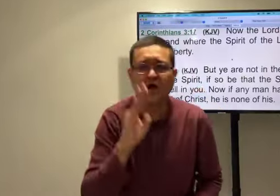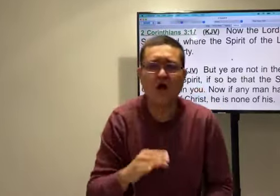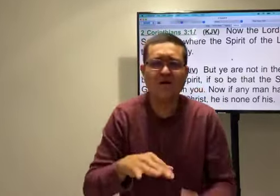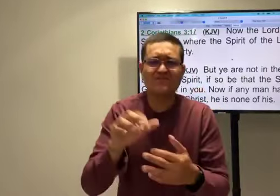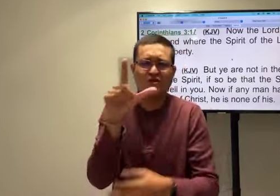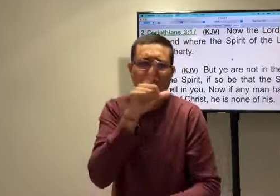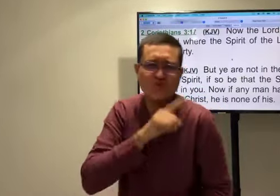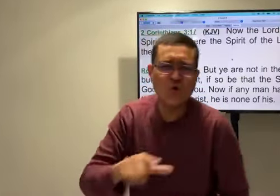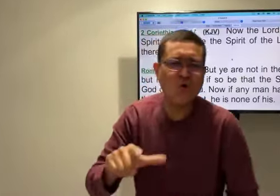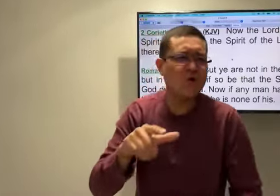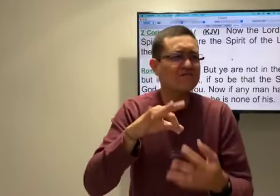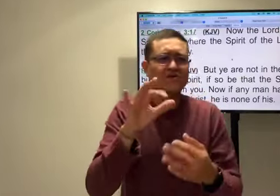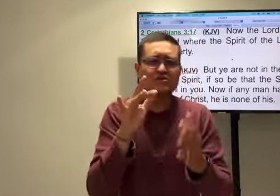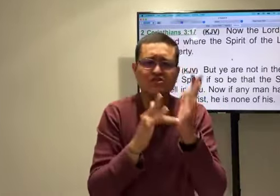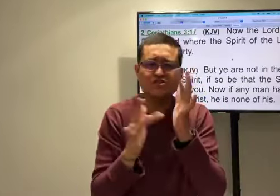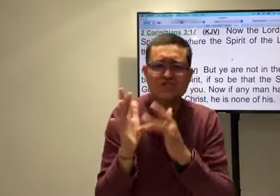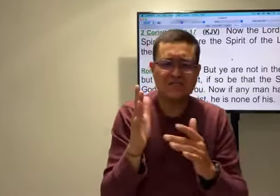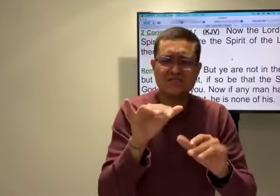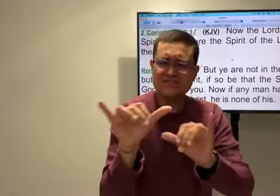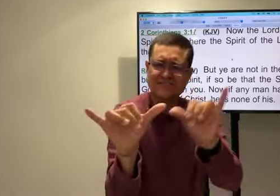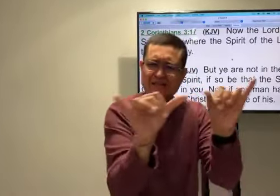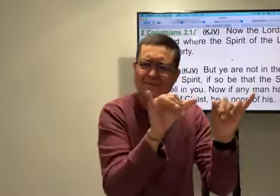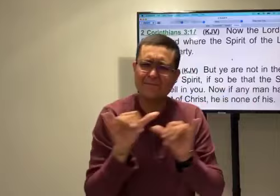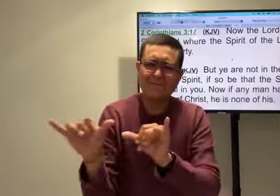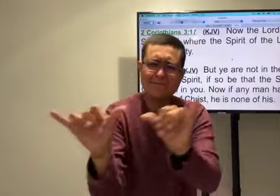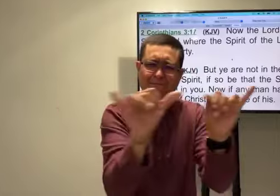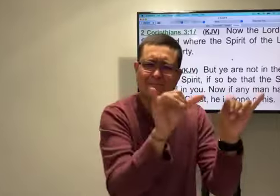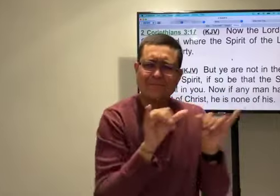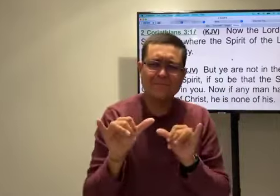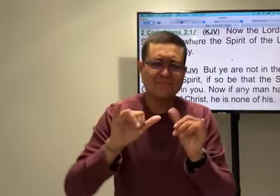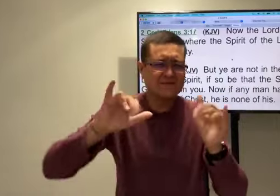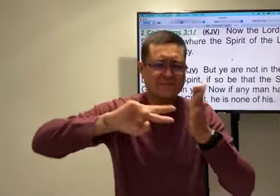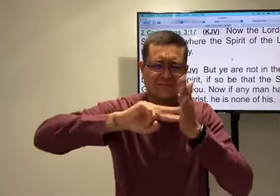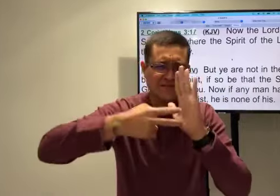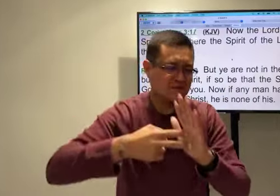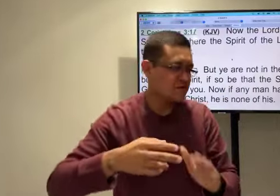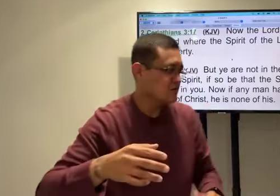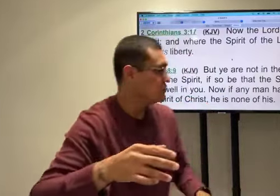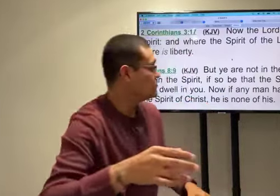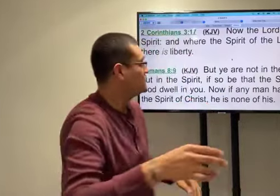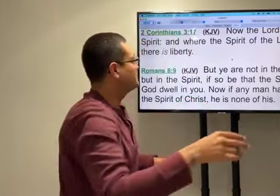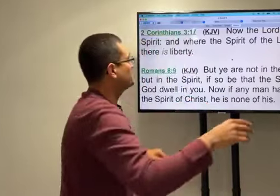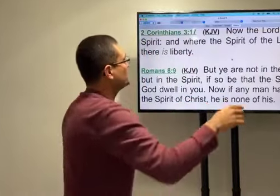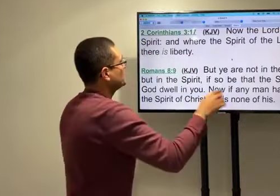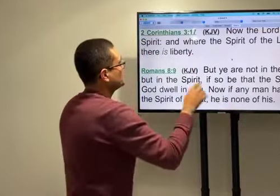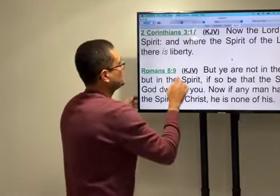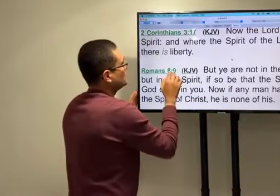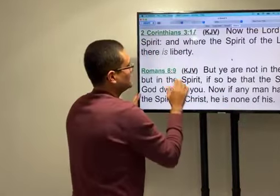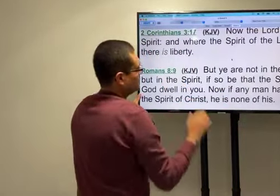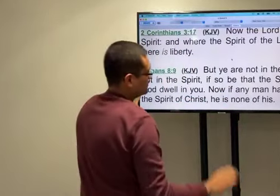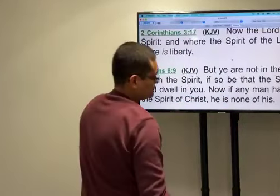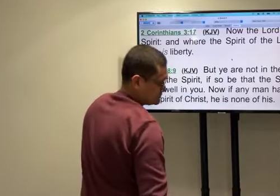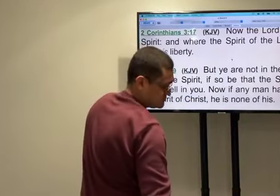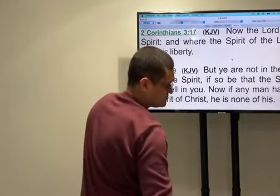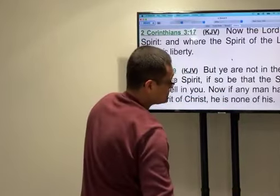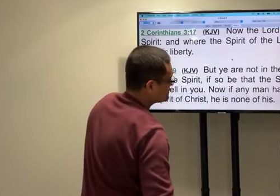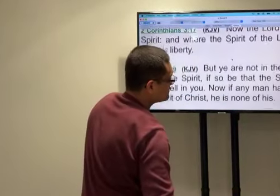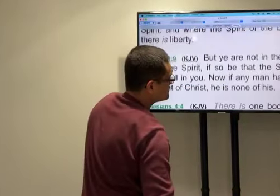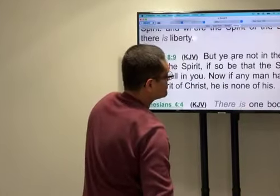Adonai. Our Jehovah. He's the Lord Jesus. Right? It's all the same